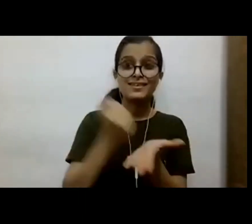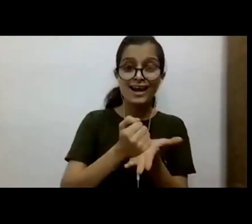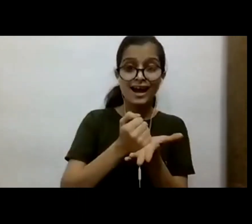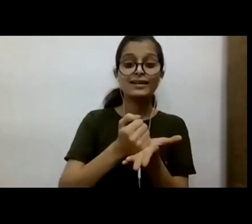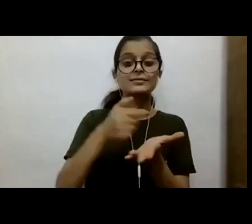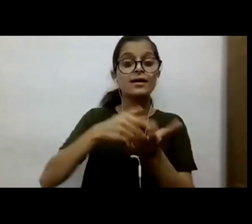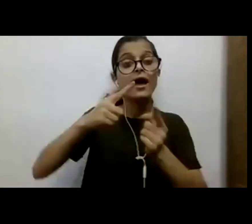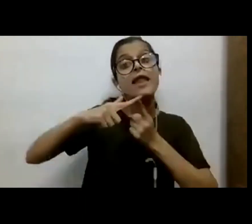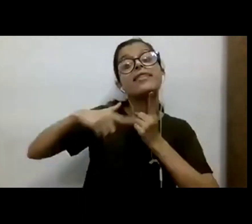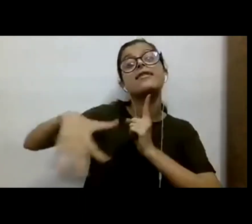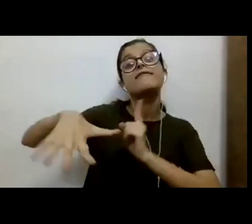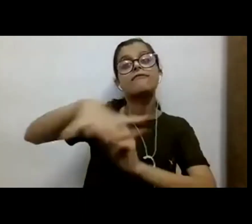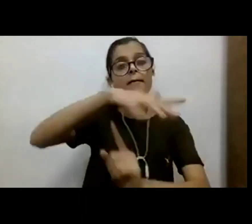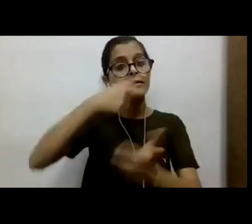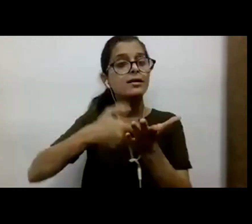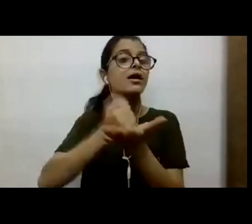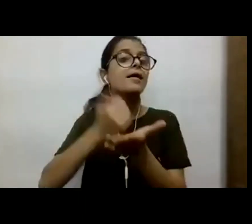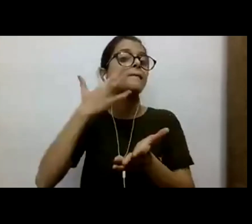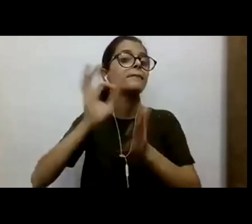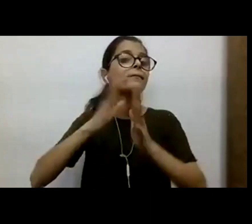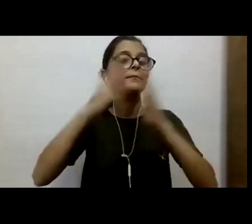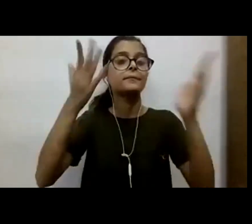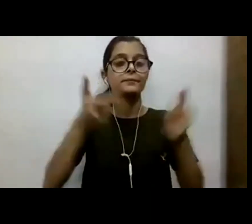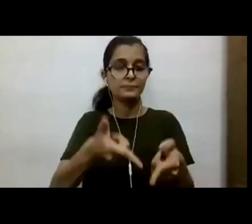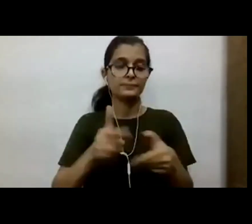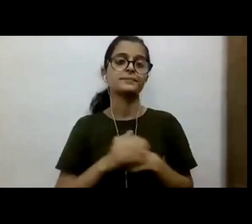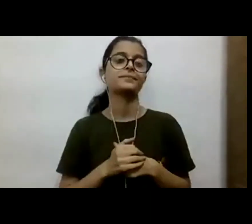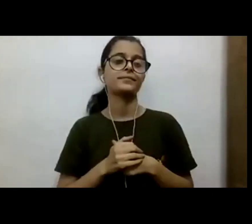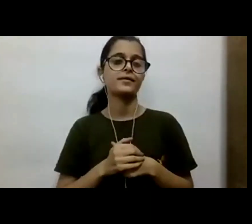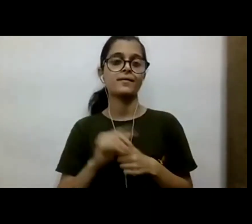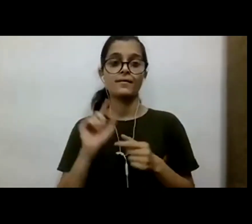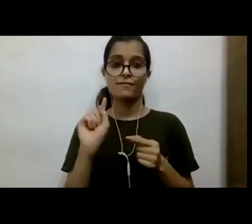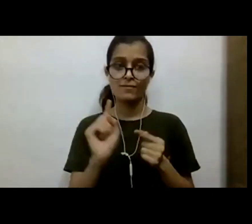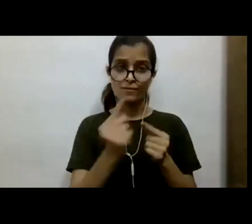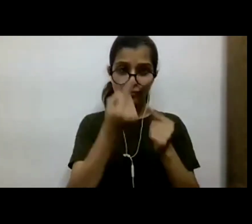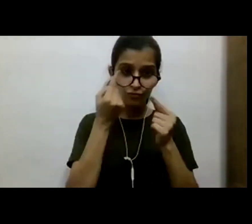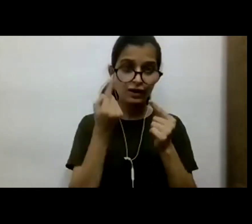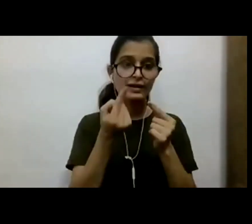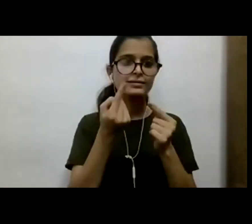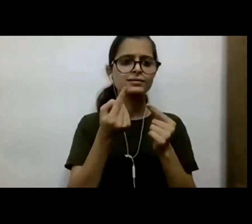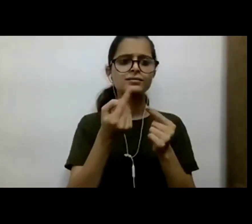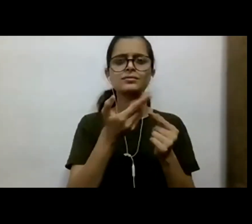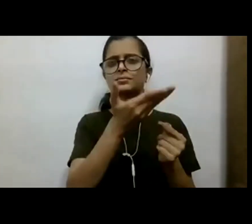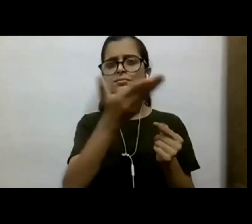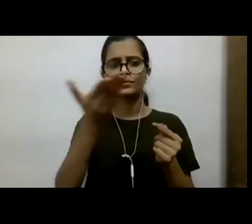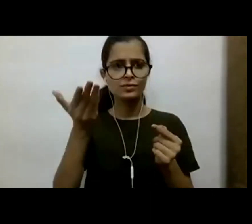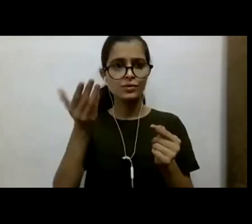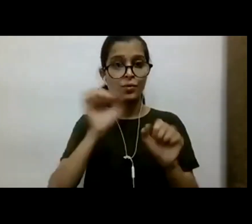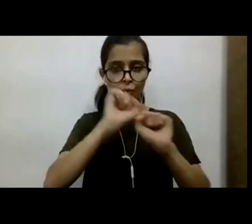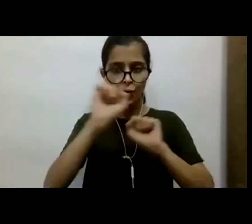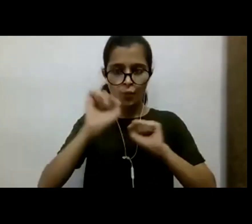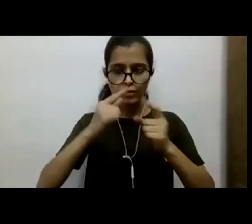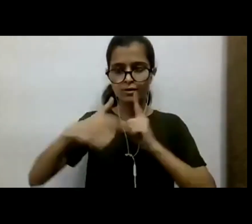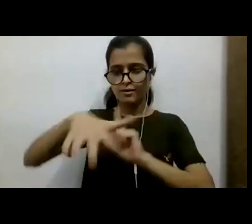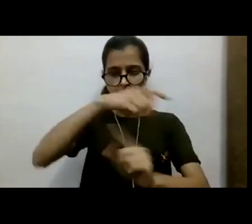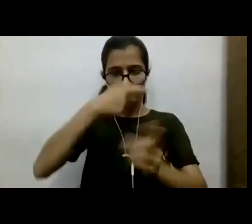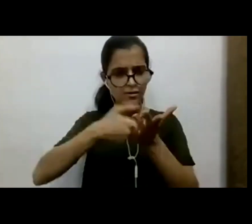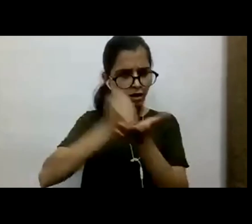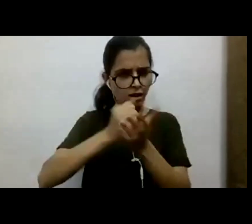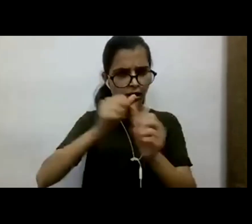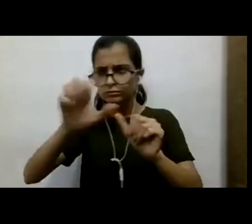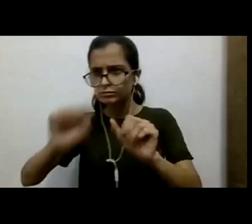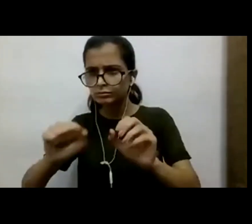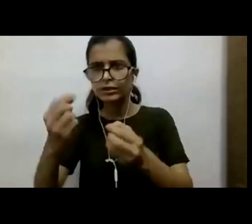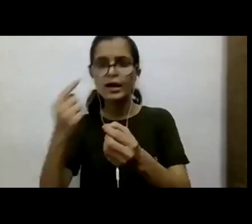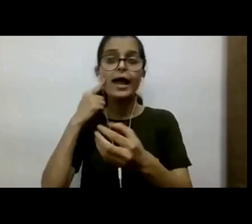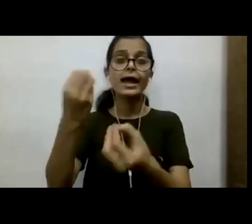you know, has some very important elements. First and foremost, to be able to access our environmental rights, we need information.